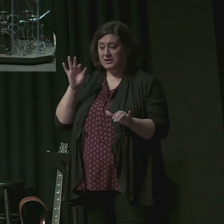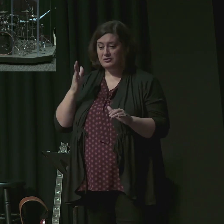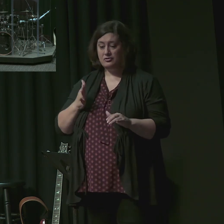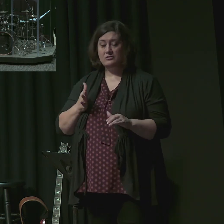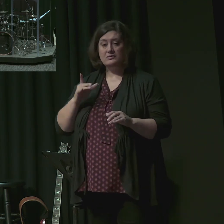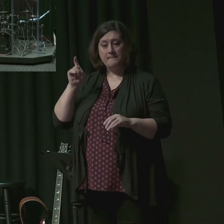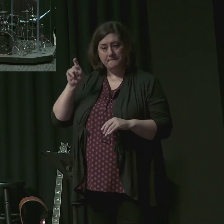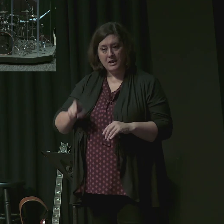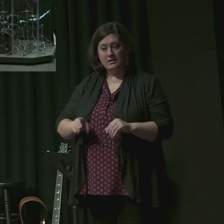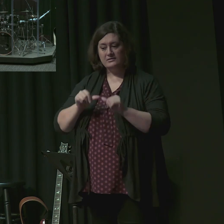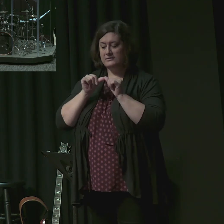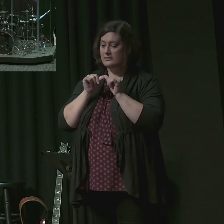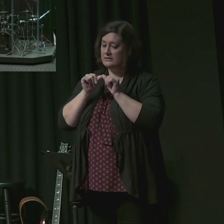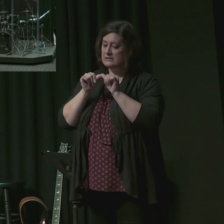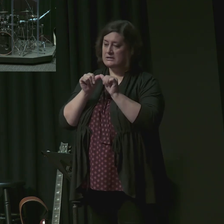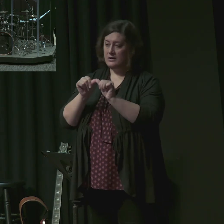preach the word.